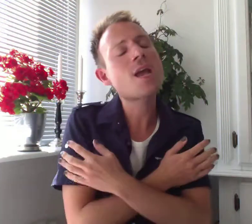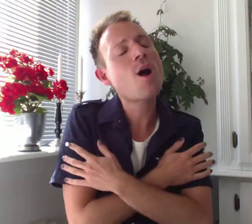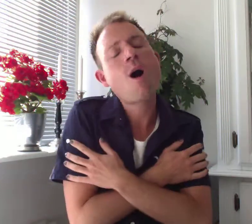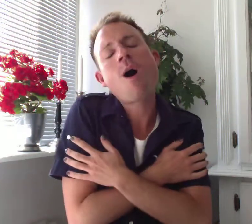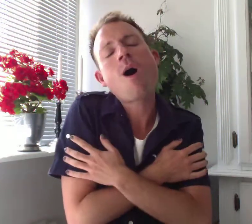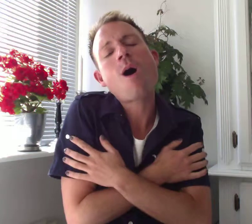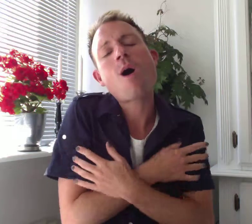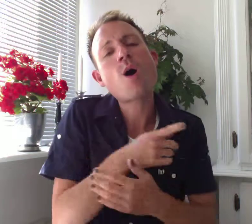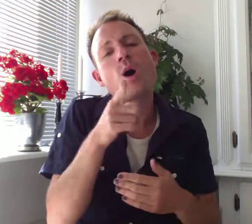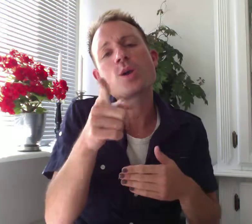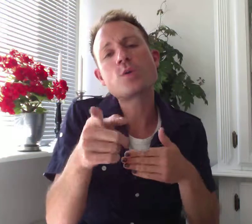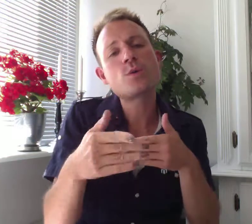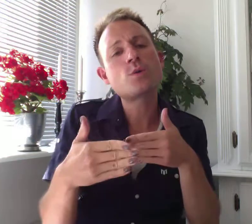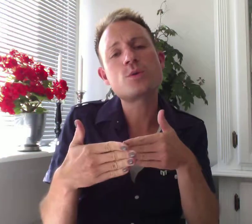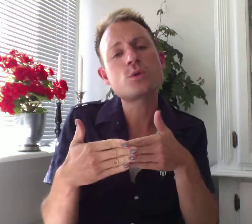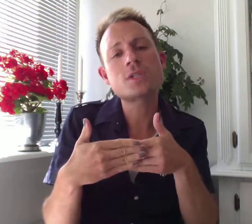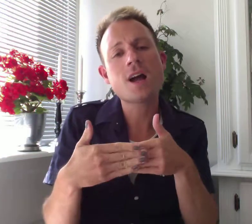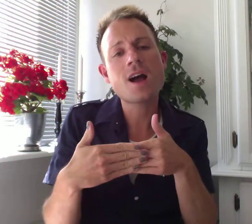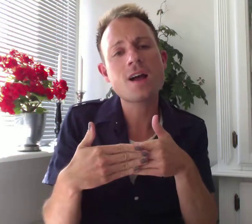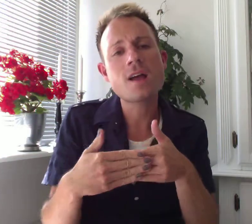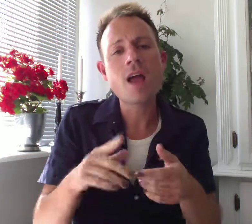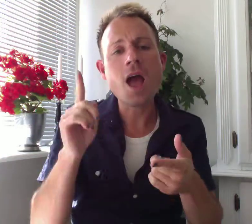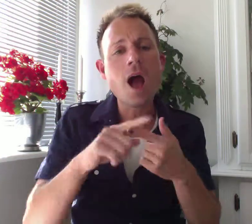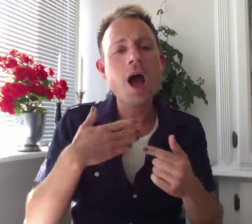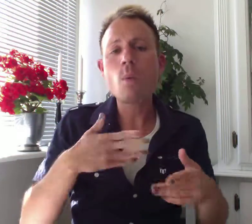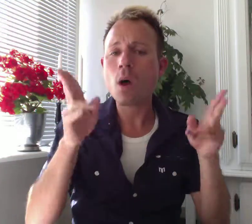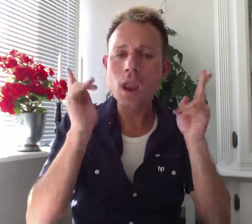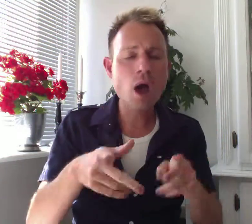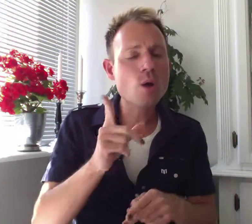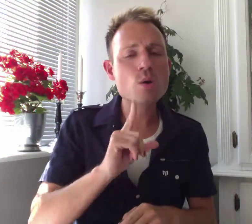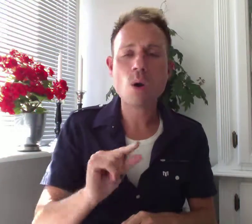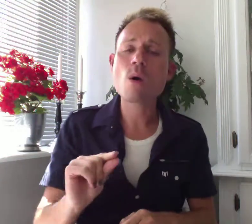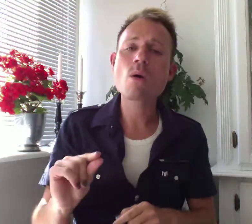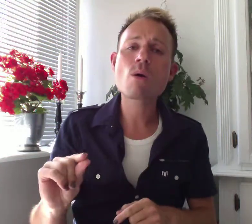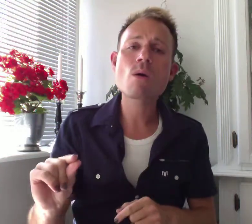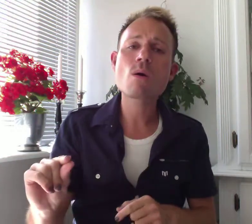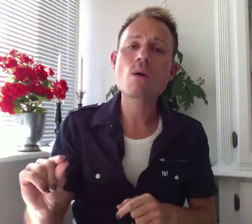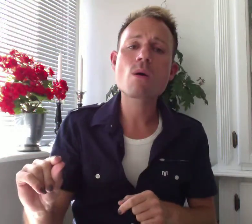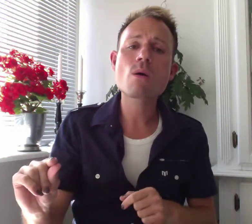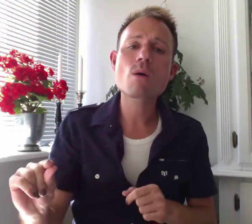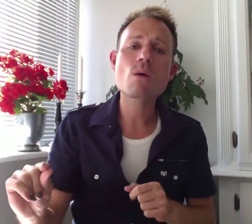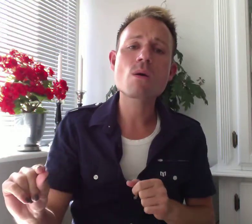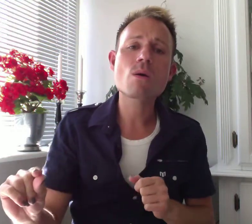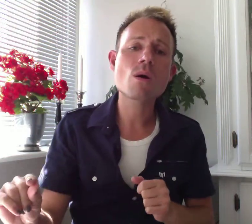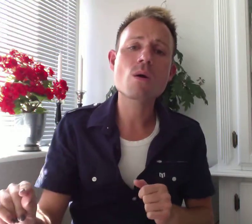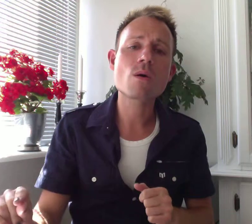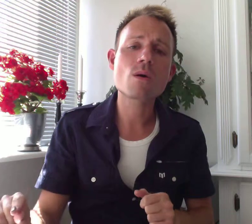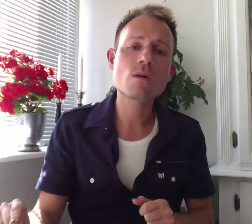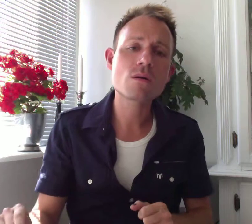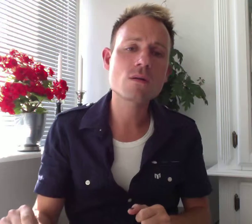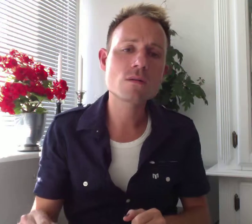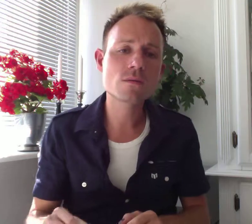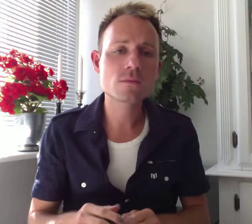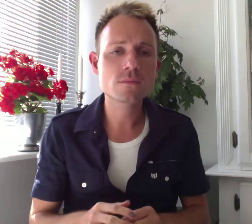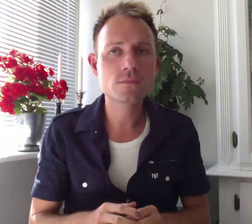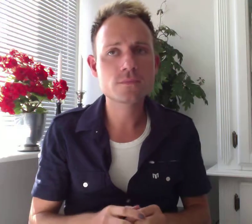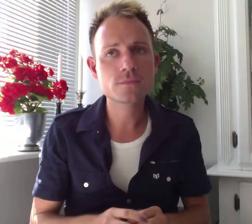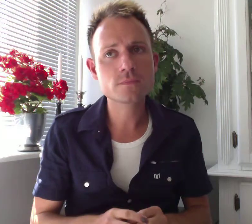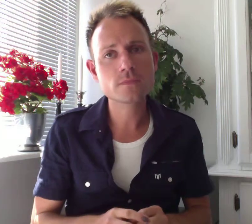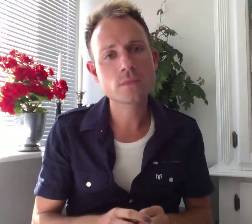hold you tight. And I won't let go.